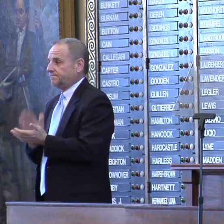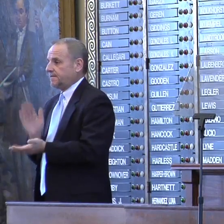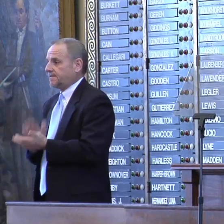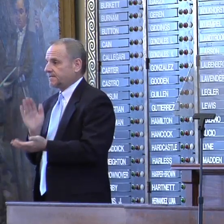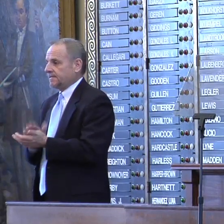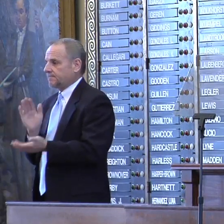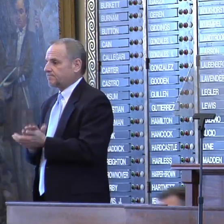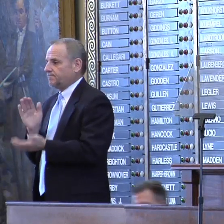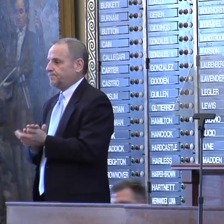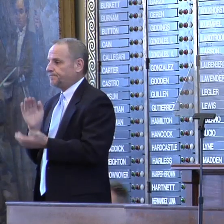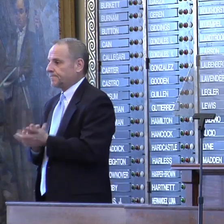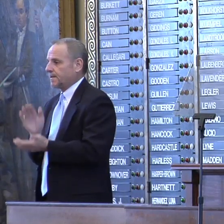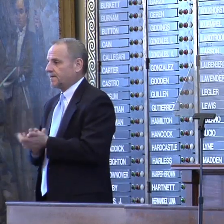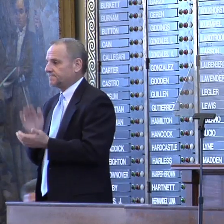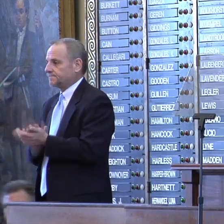Thank you for being with us.